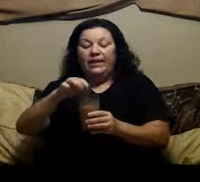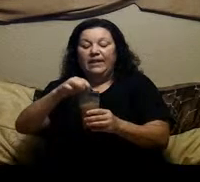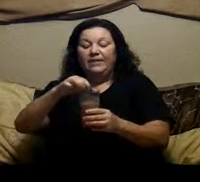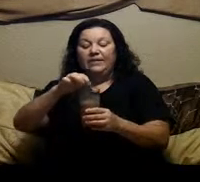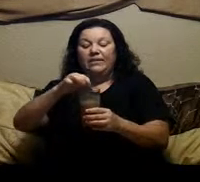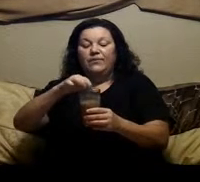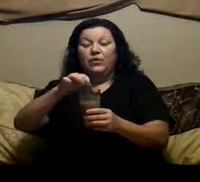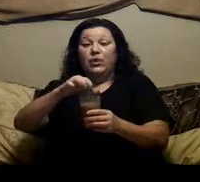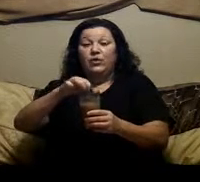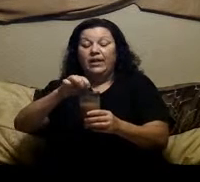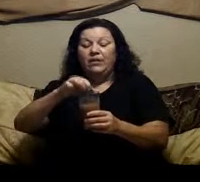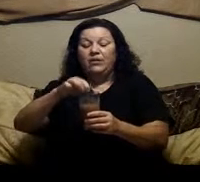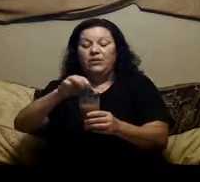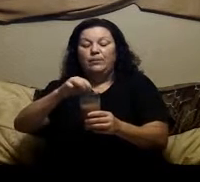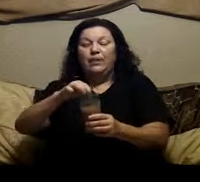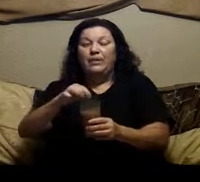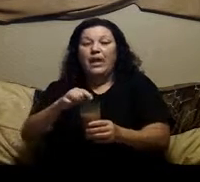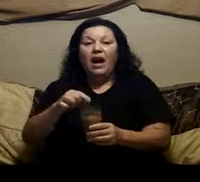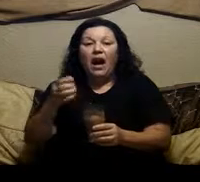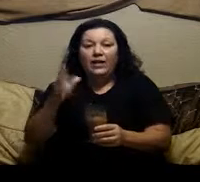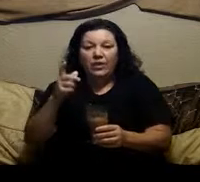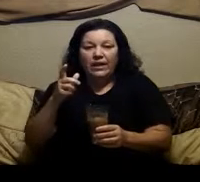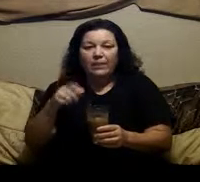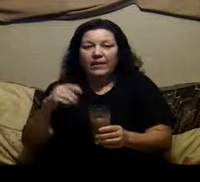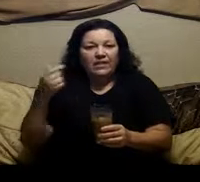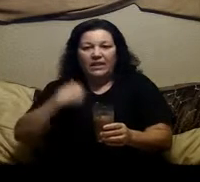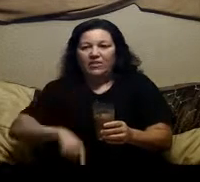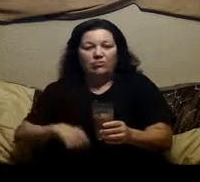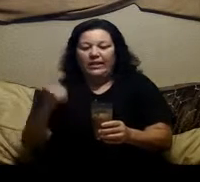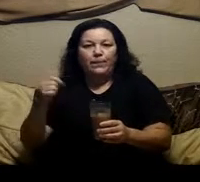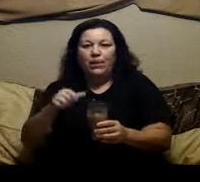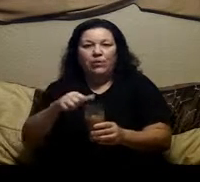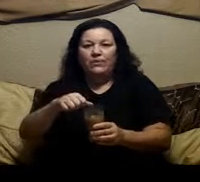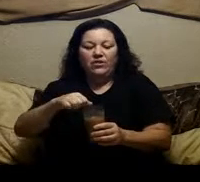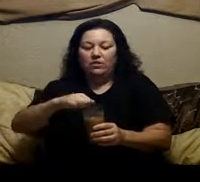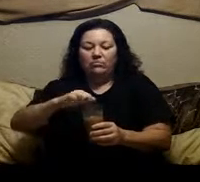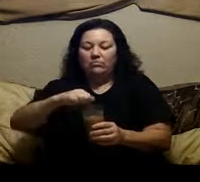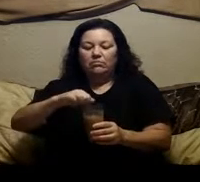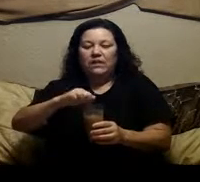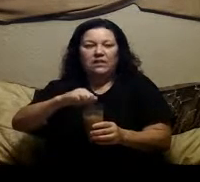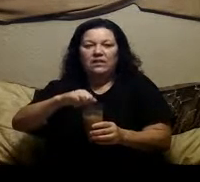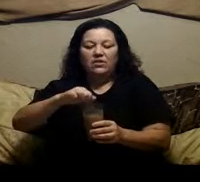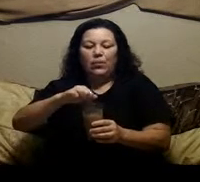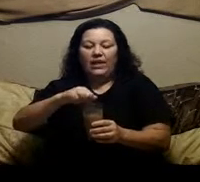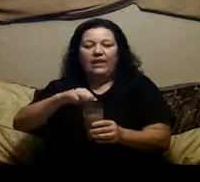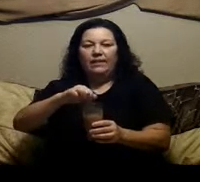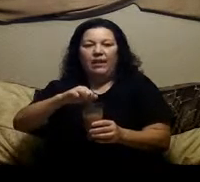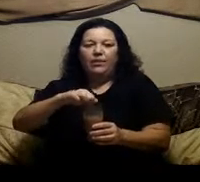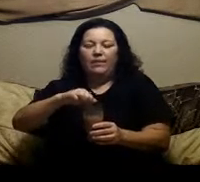like it You don't want to drink it. You can use the pills. I drink it because it gets right to my colon faster It's the easiest way to get it there. I don't even